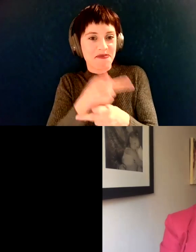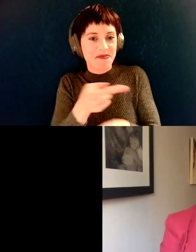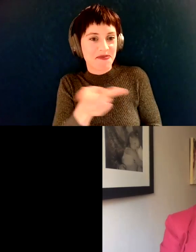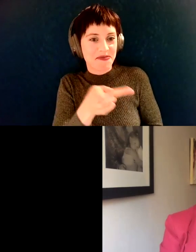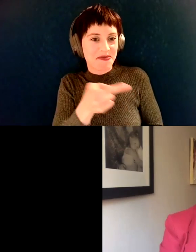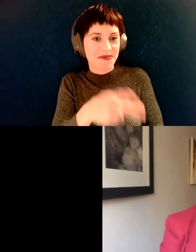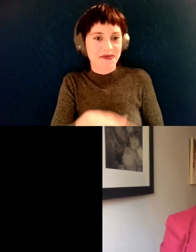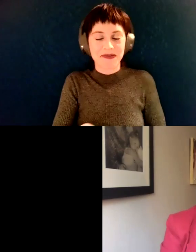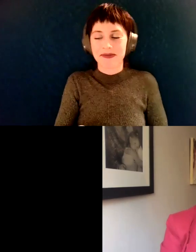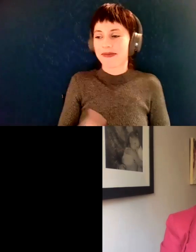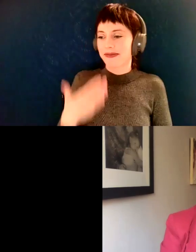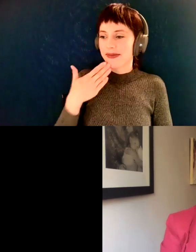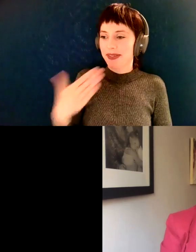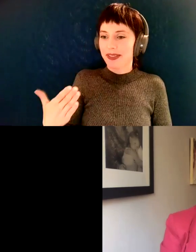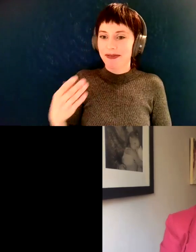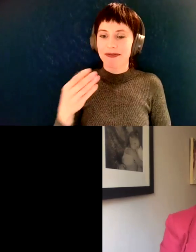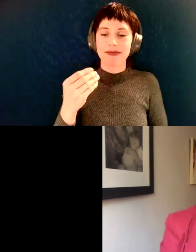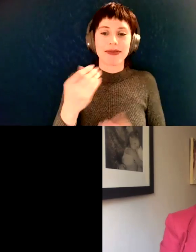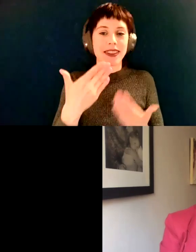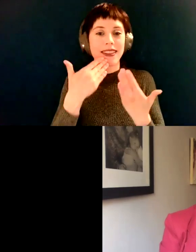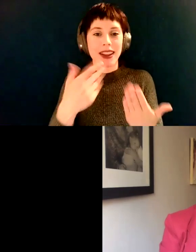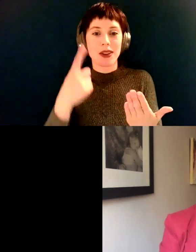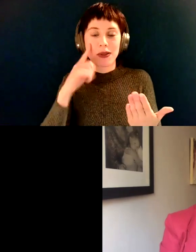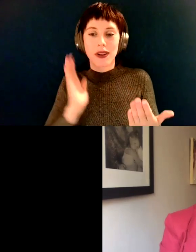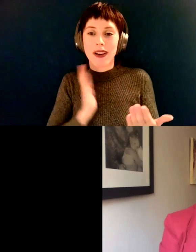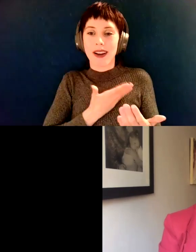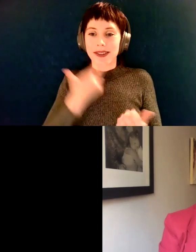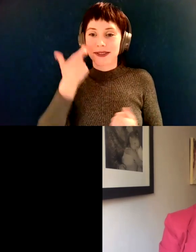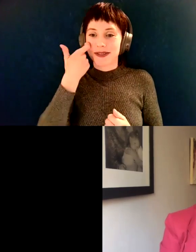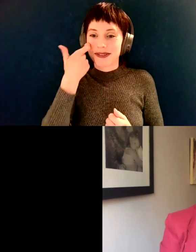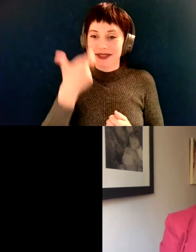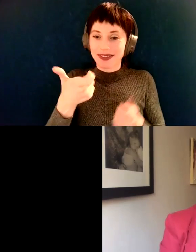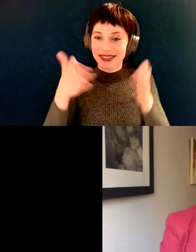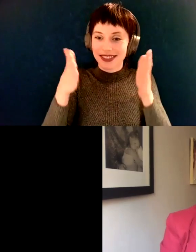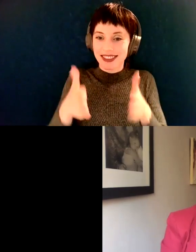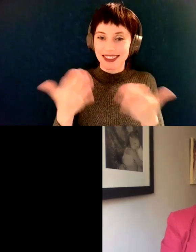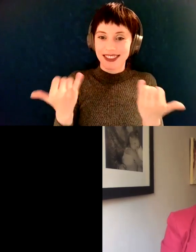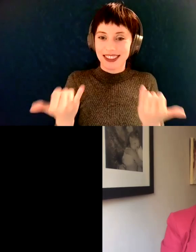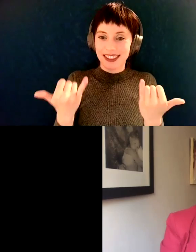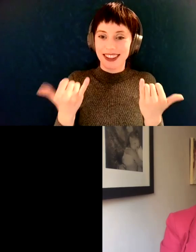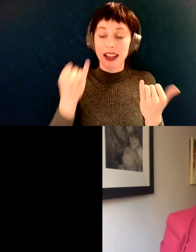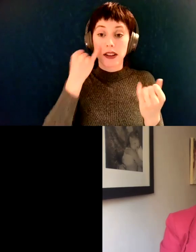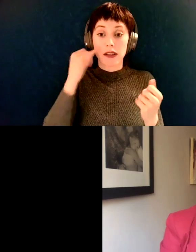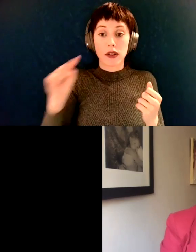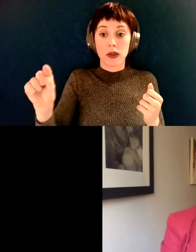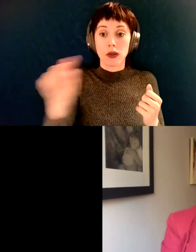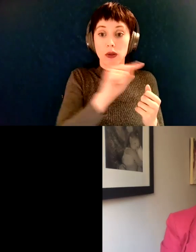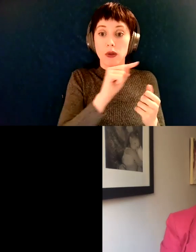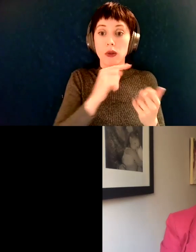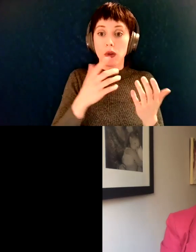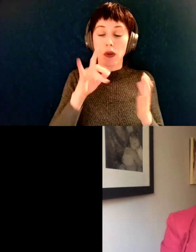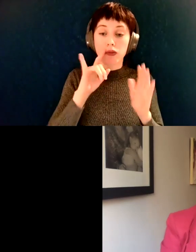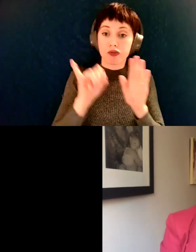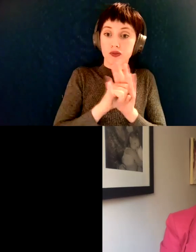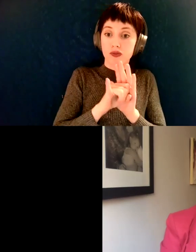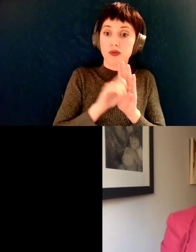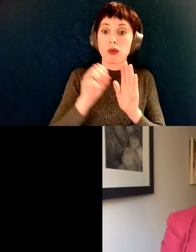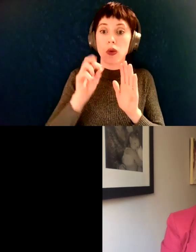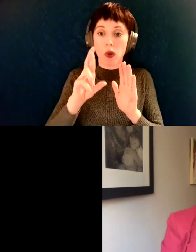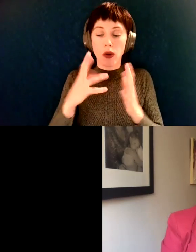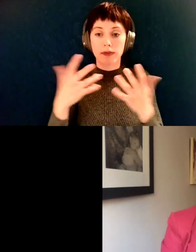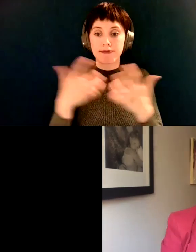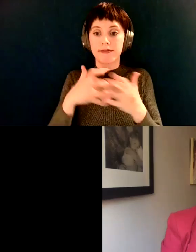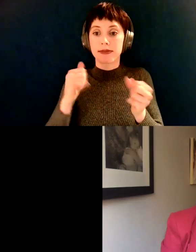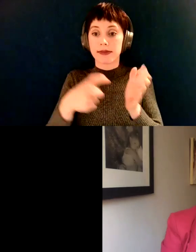thank you to our, uh, to our viewers today. I hope you will go out there. If you, if you qualify to take this, please do take the survey, pass it along